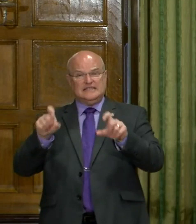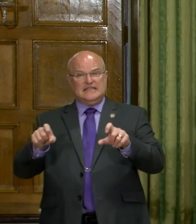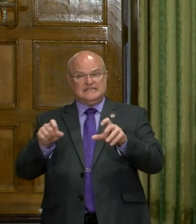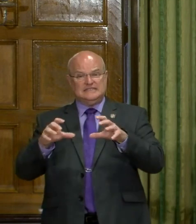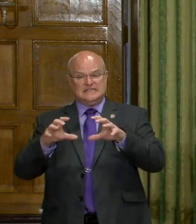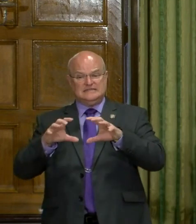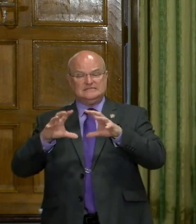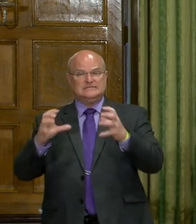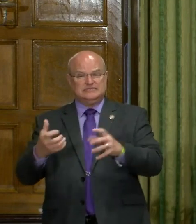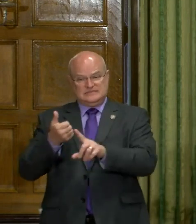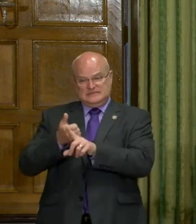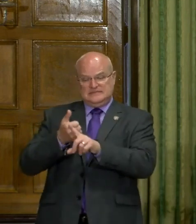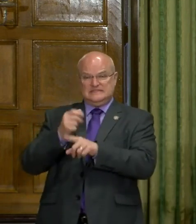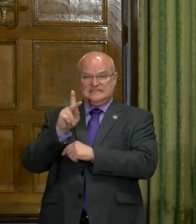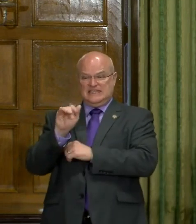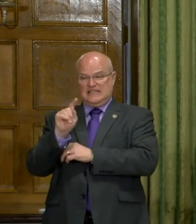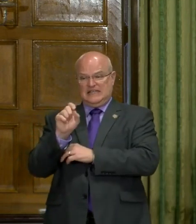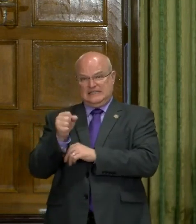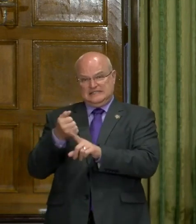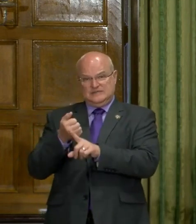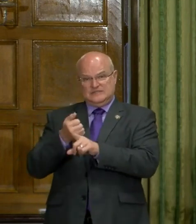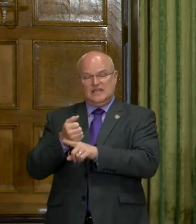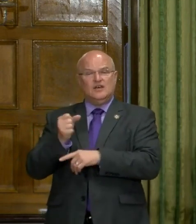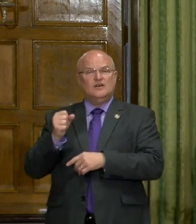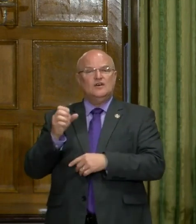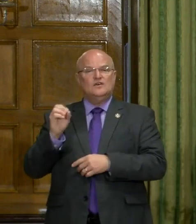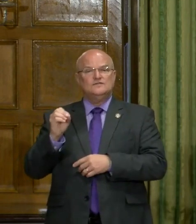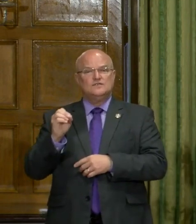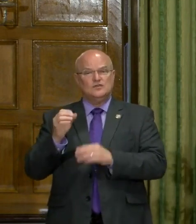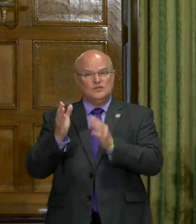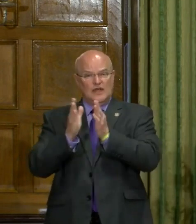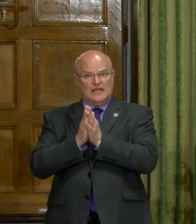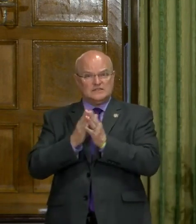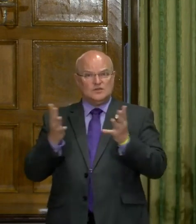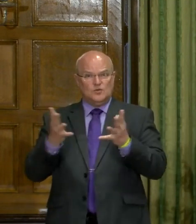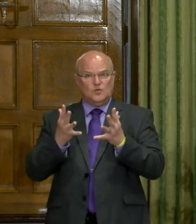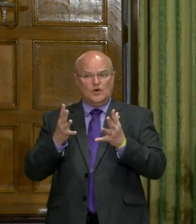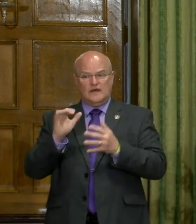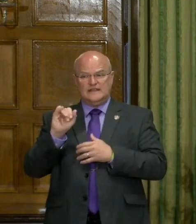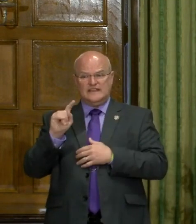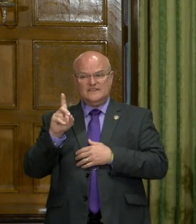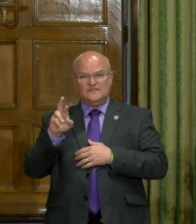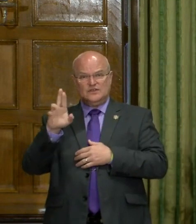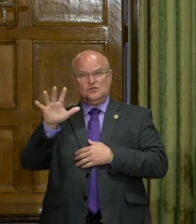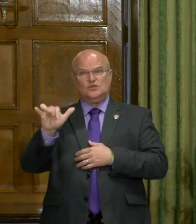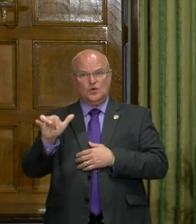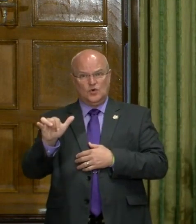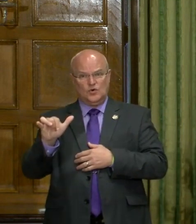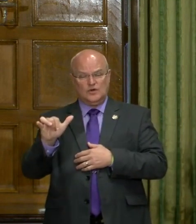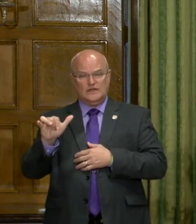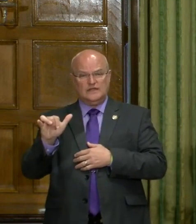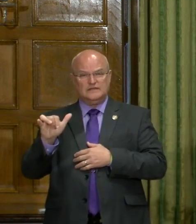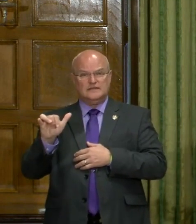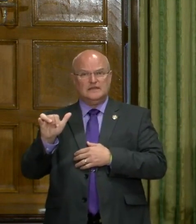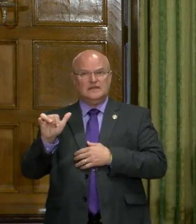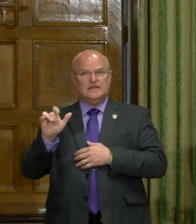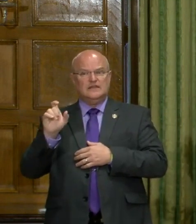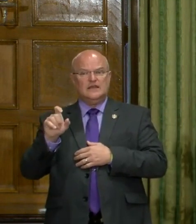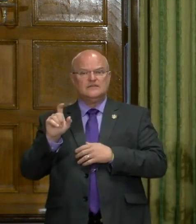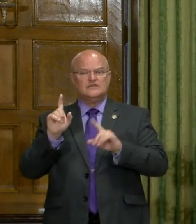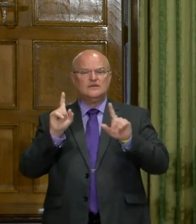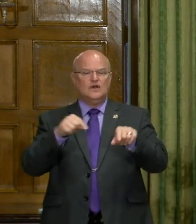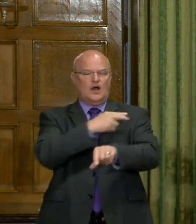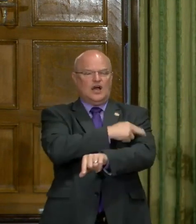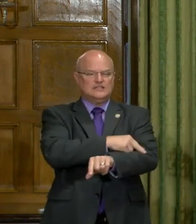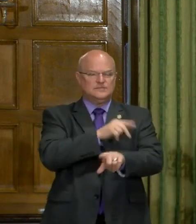testing capacity on their own. And so, uh, you're asking what the inventory is and the ability. You have to